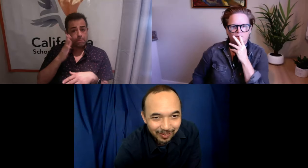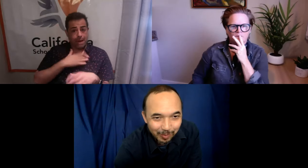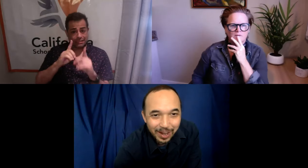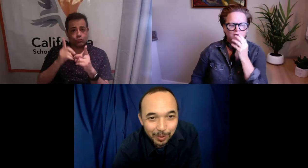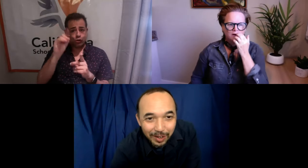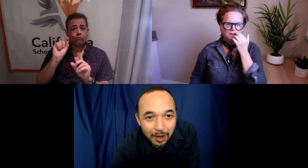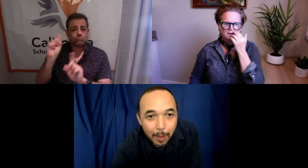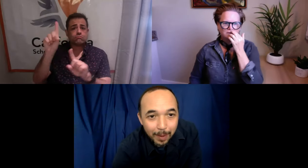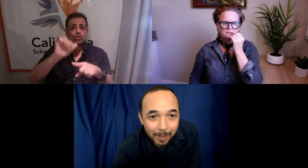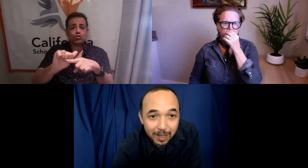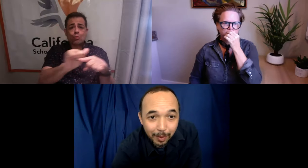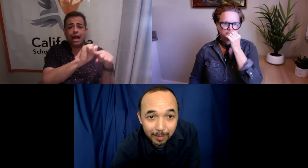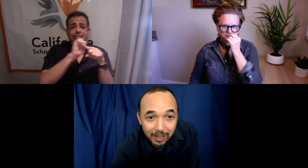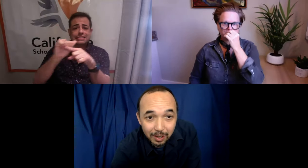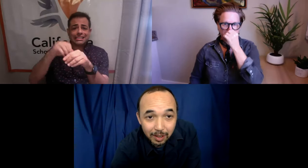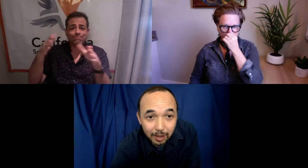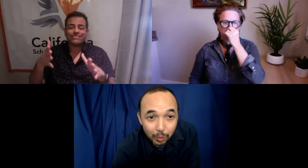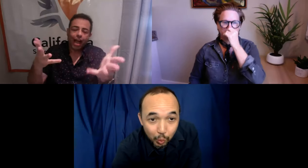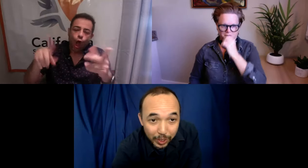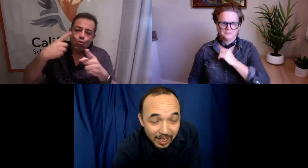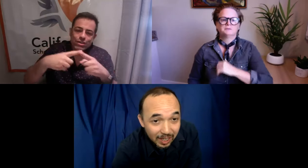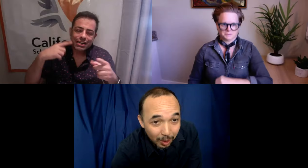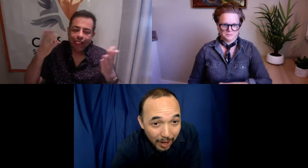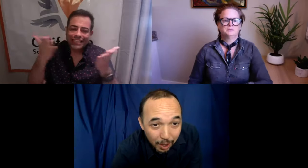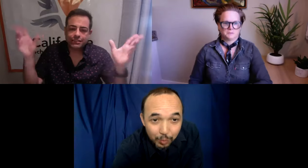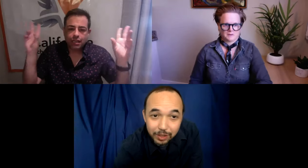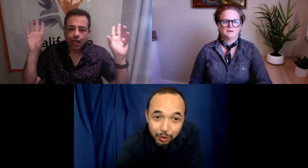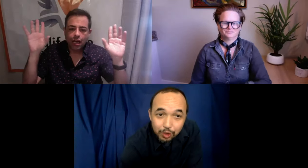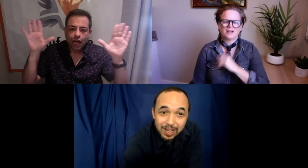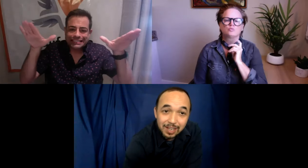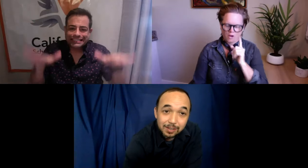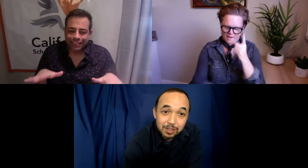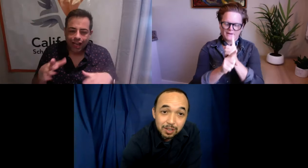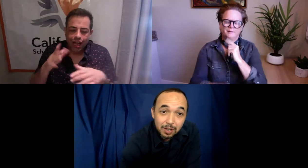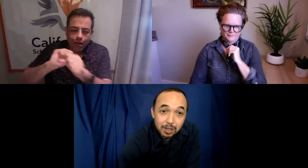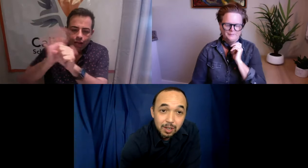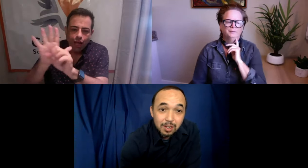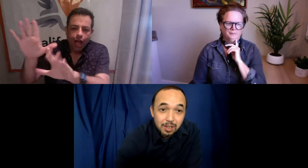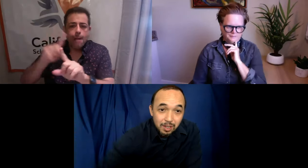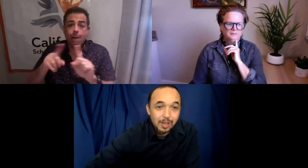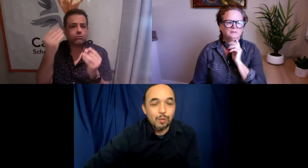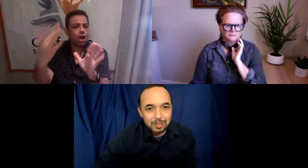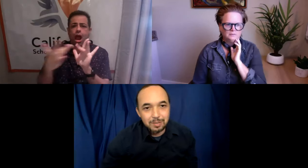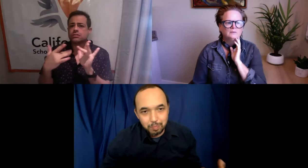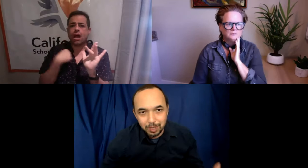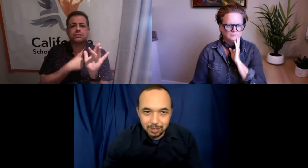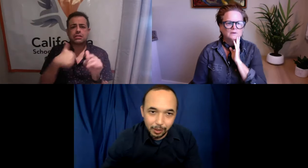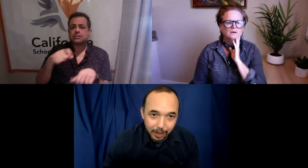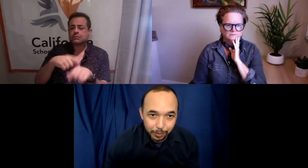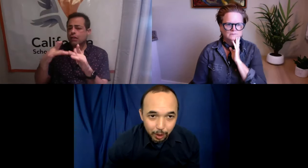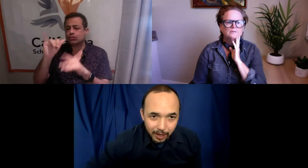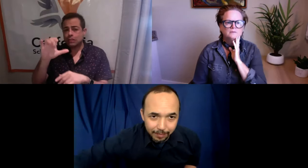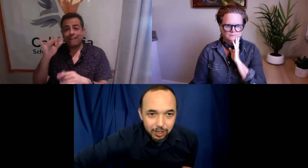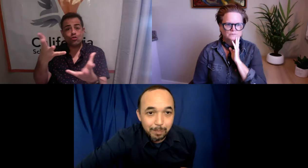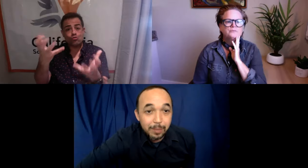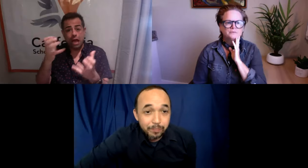share with anyone. But my department, you know, we go around, we do trainings, you know, once things settle